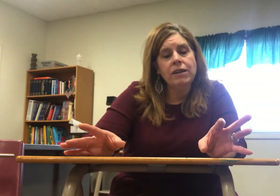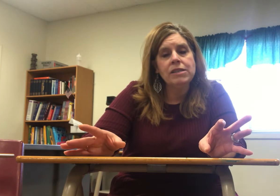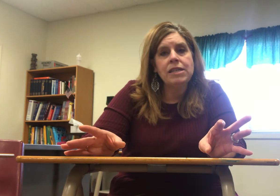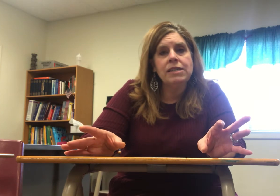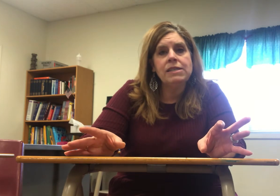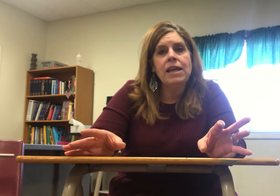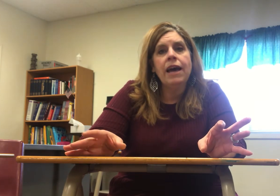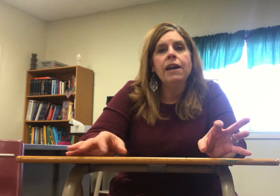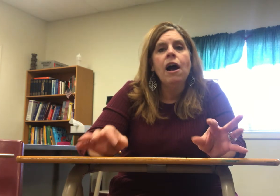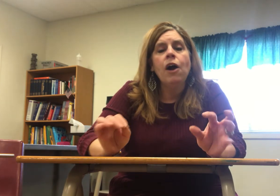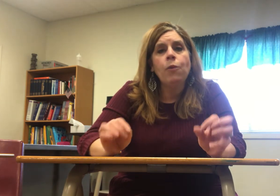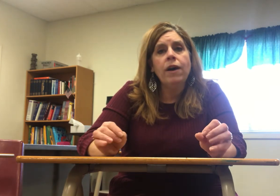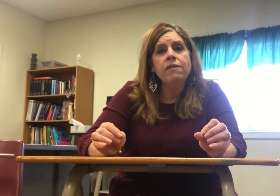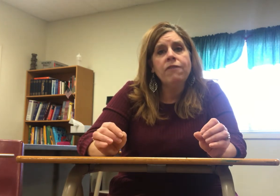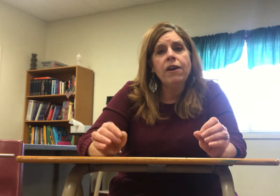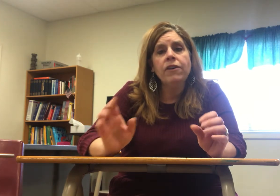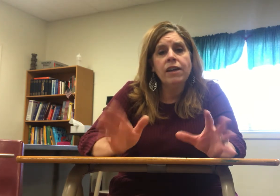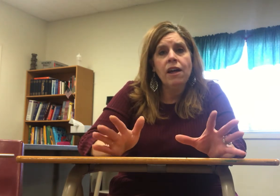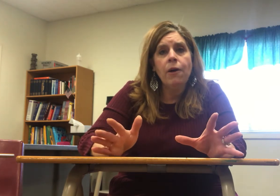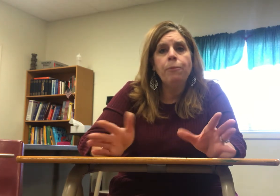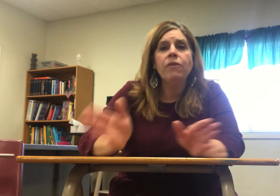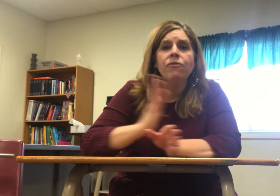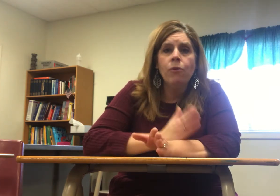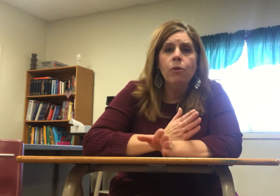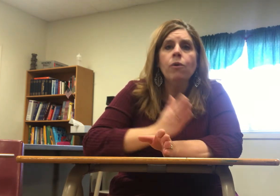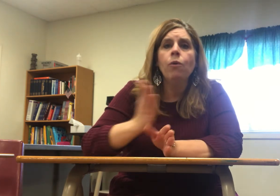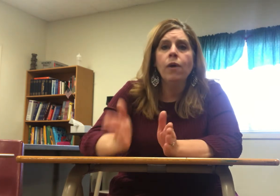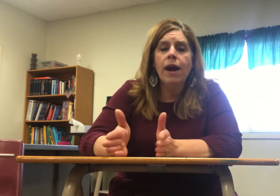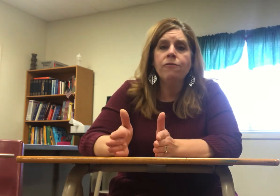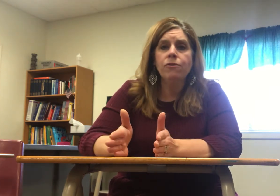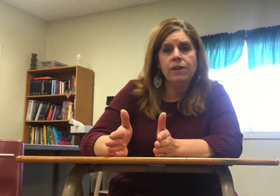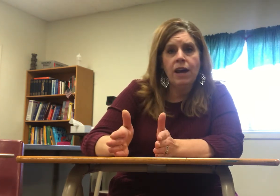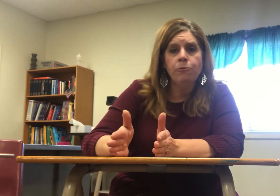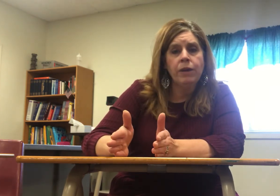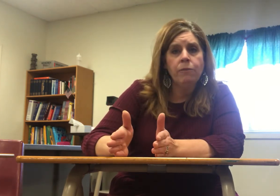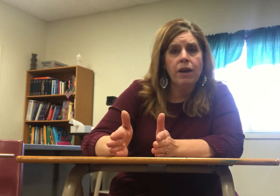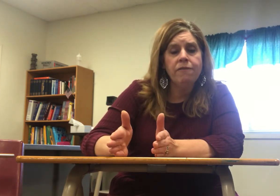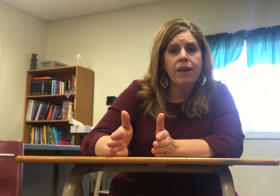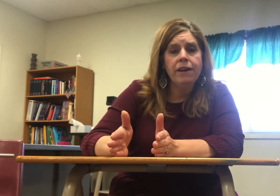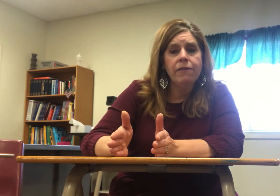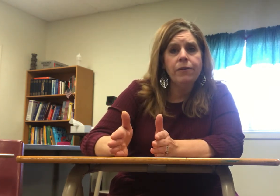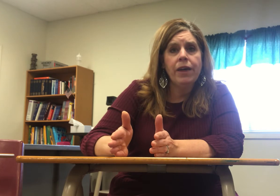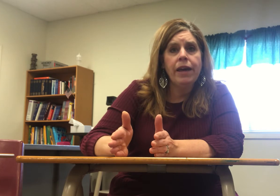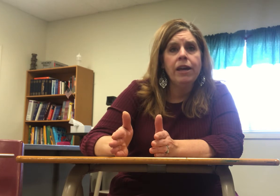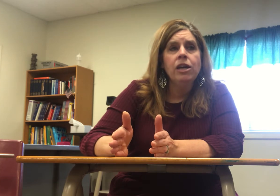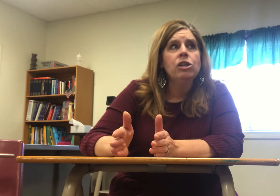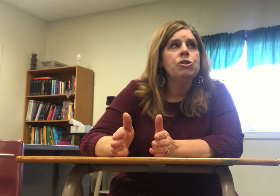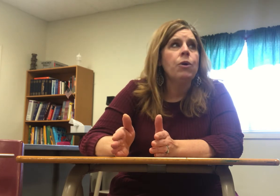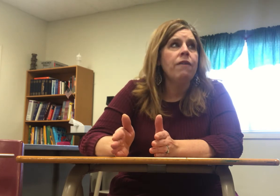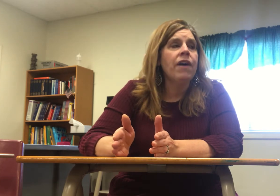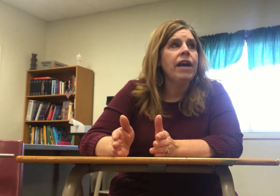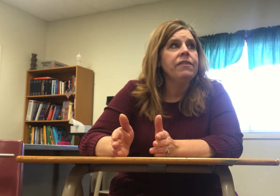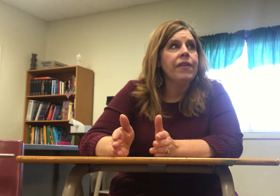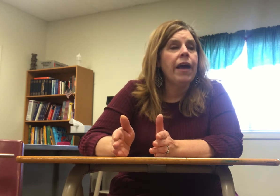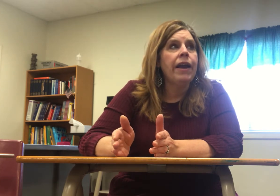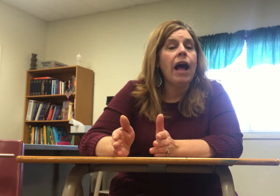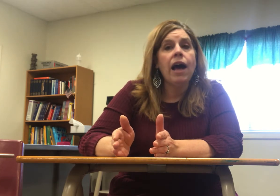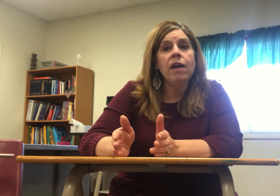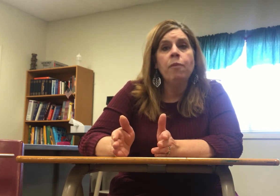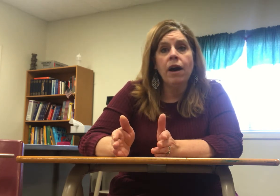is that a quantifier can come before or after the noun being modified okay so if I said I bought